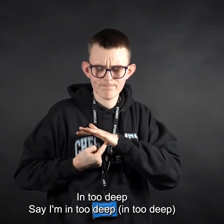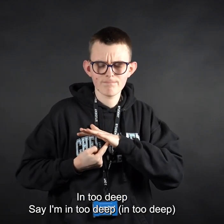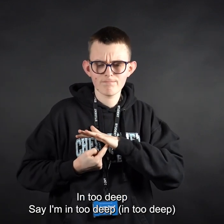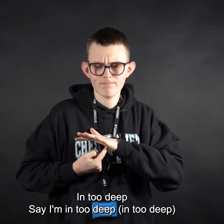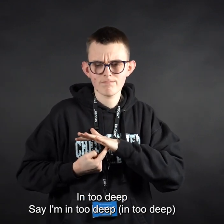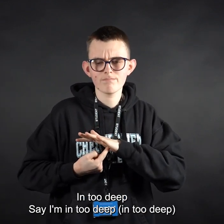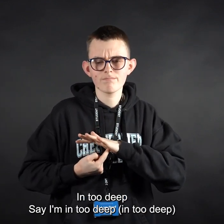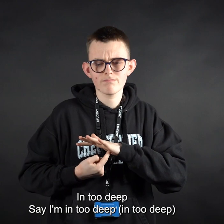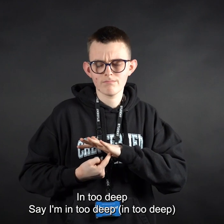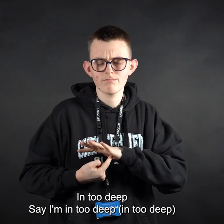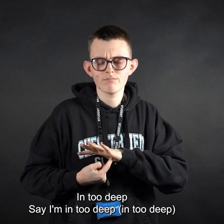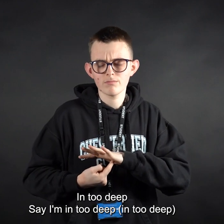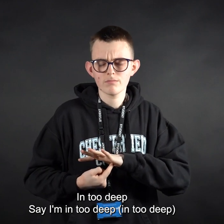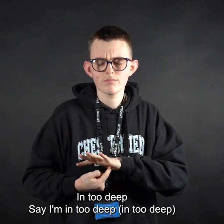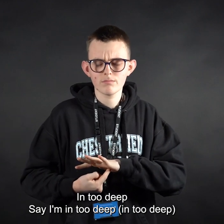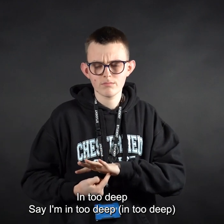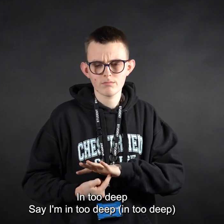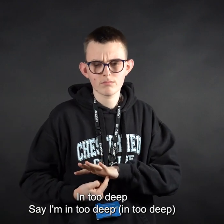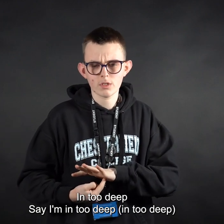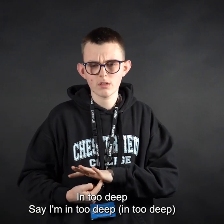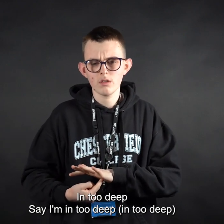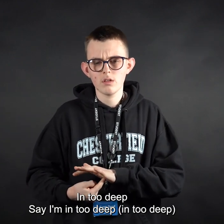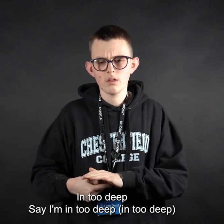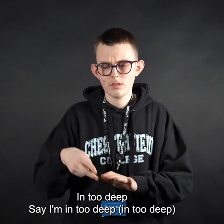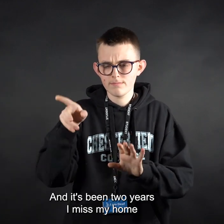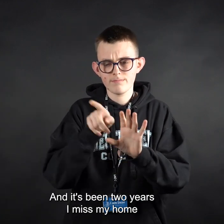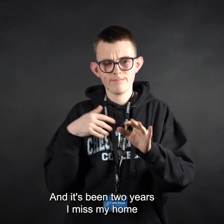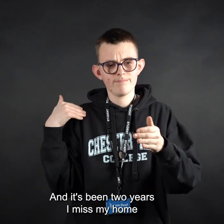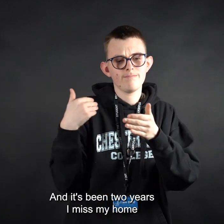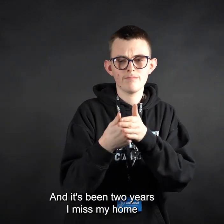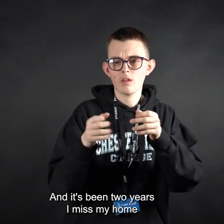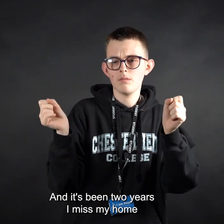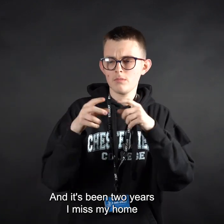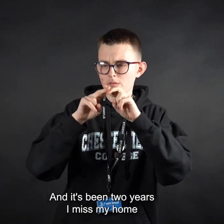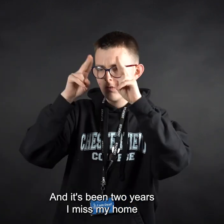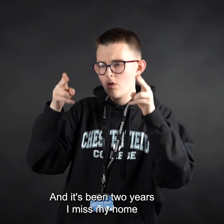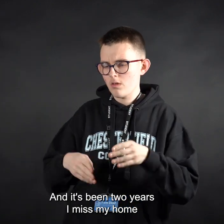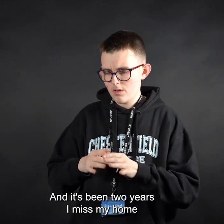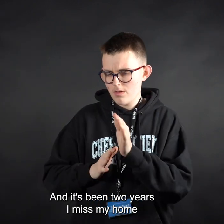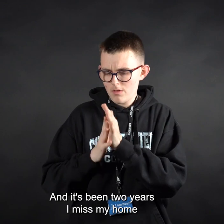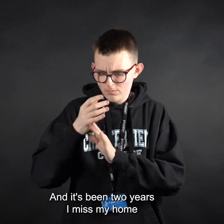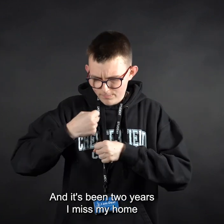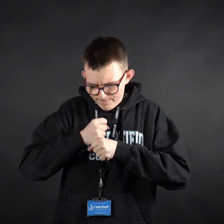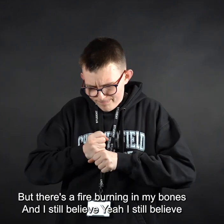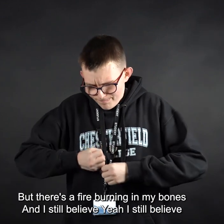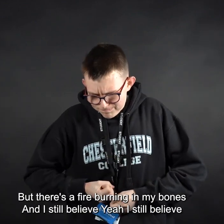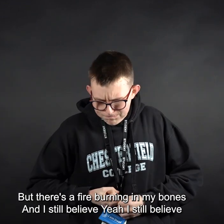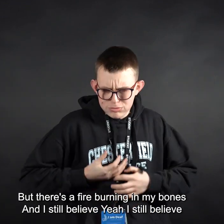Say I'm in too deep And it's been two years I miss my home But there's a fire burning